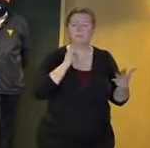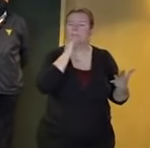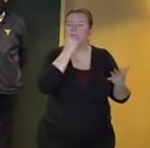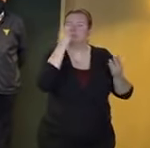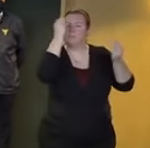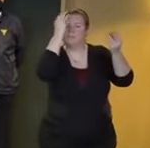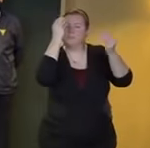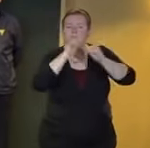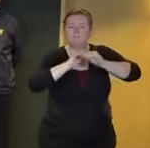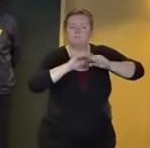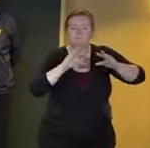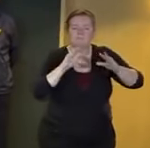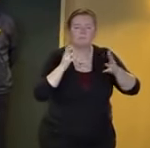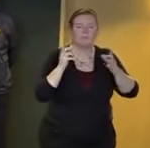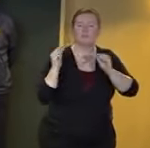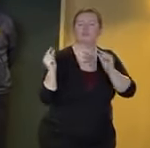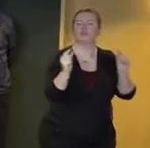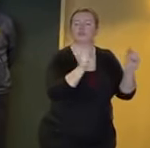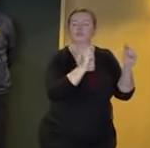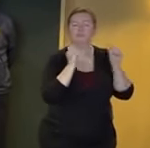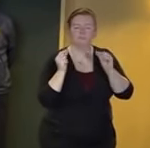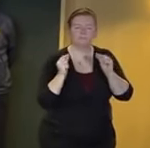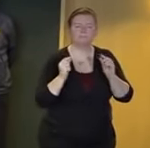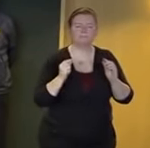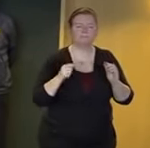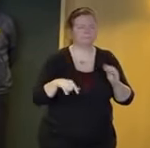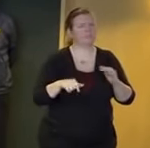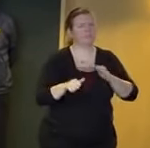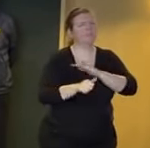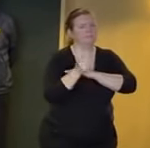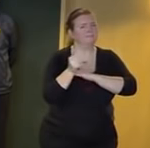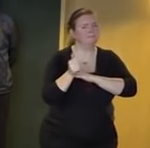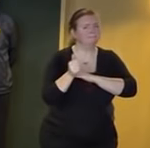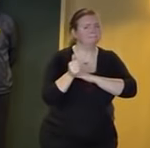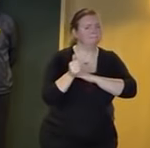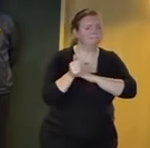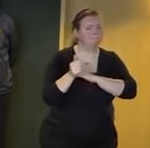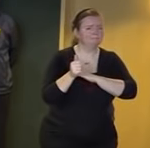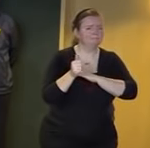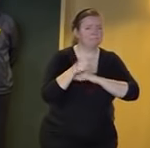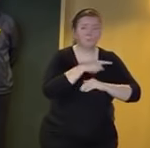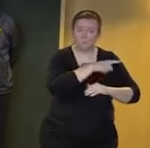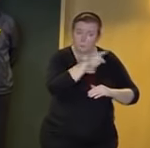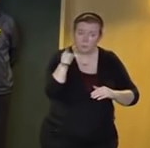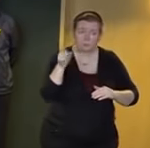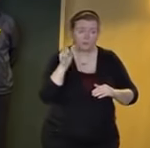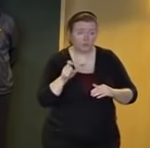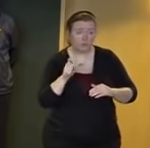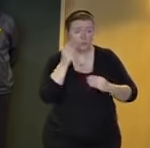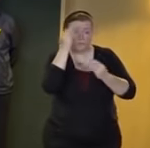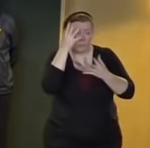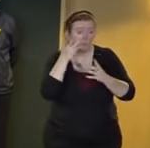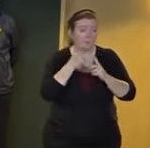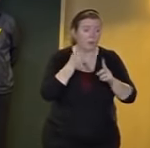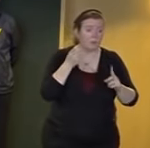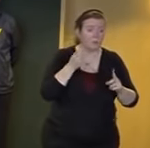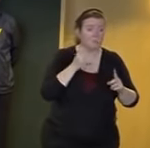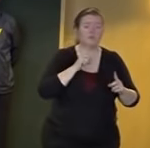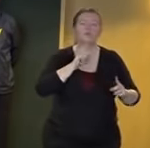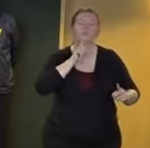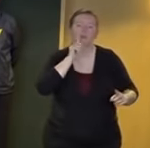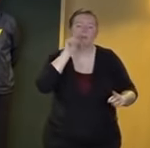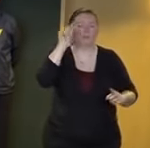there is a real threat to disinformation misinformation and you should only get your information from legitimate government resources